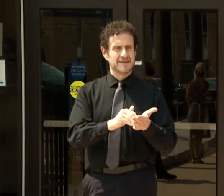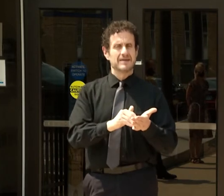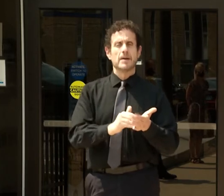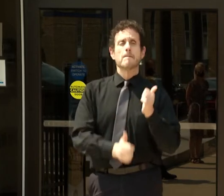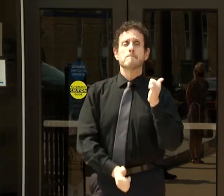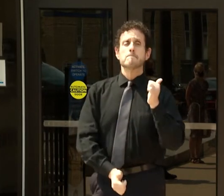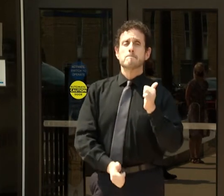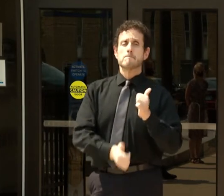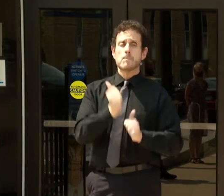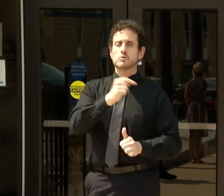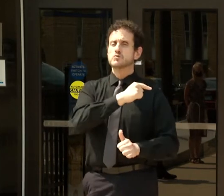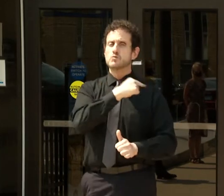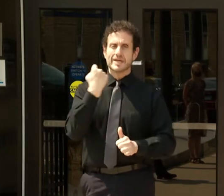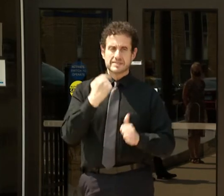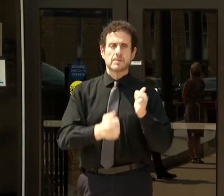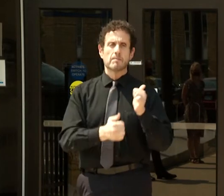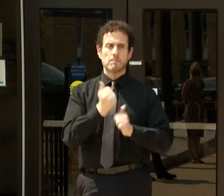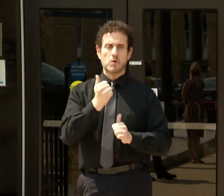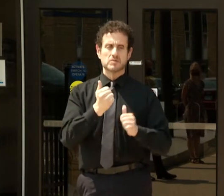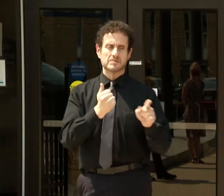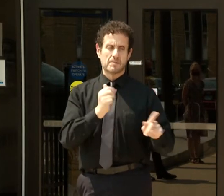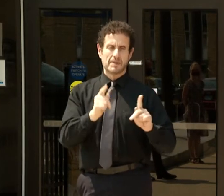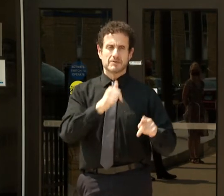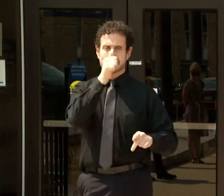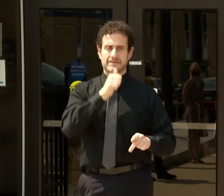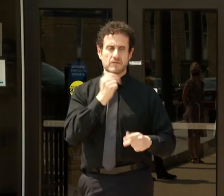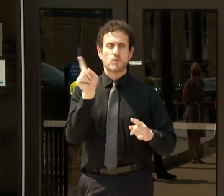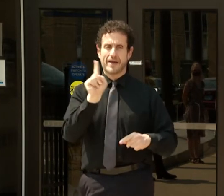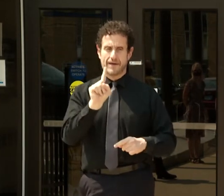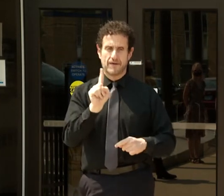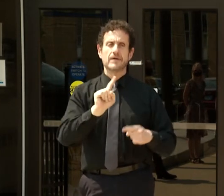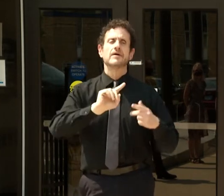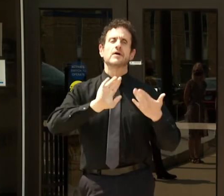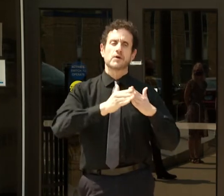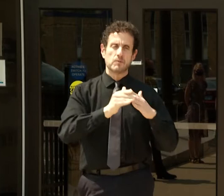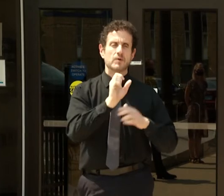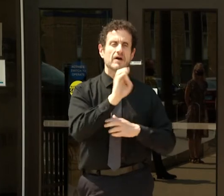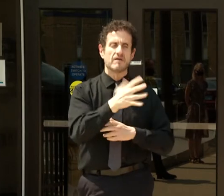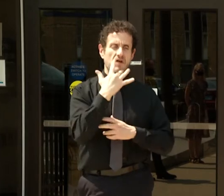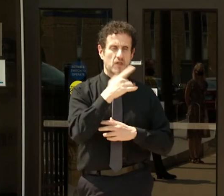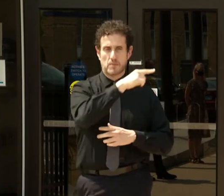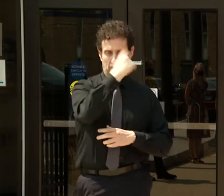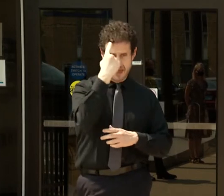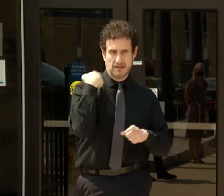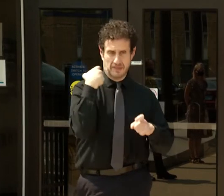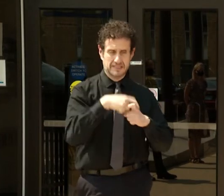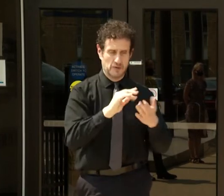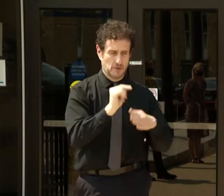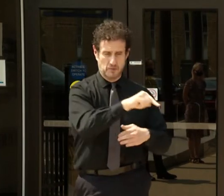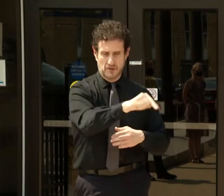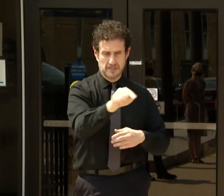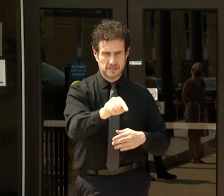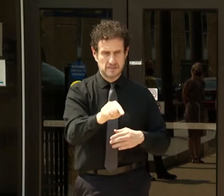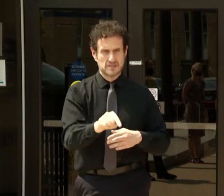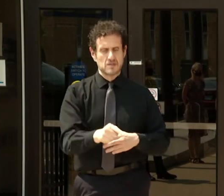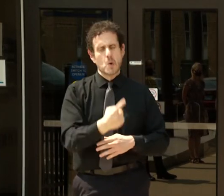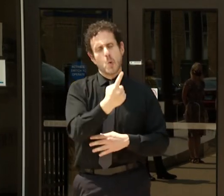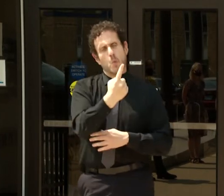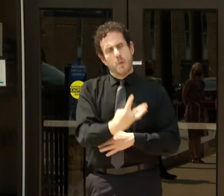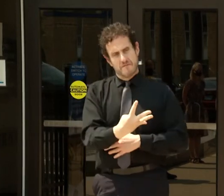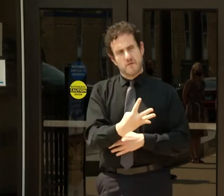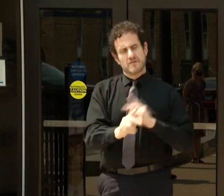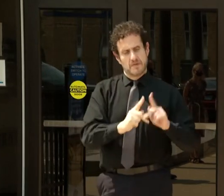disproportionately in communities of color. While a quarter of our county's population is African-American, about